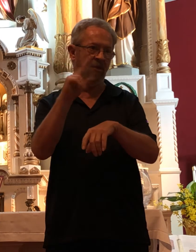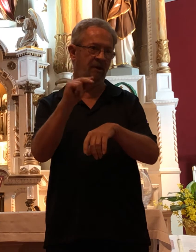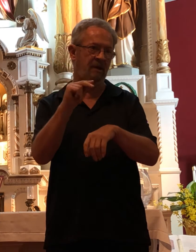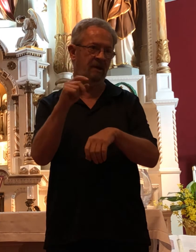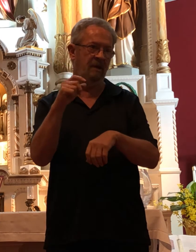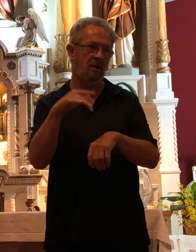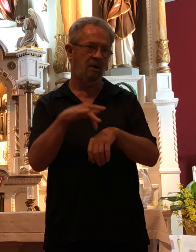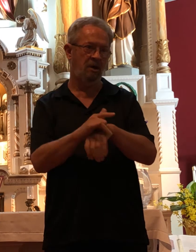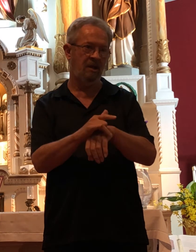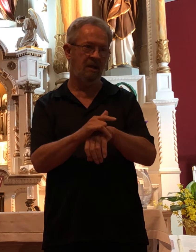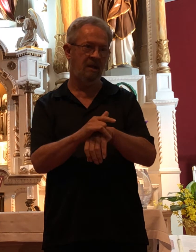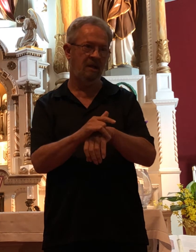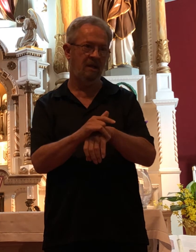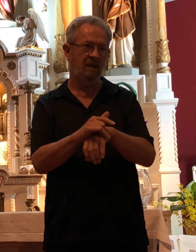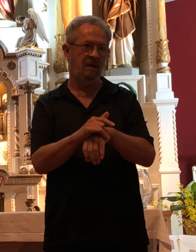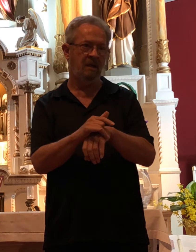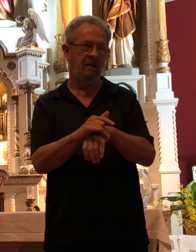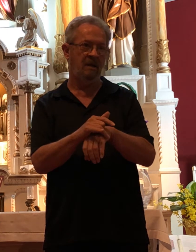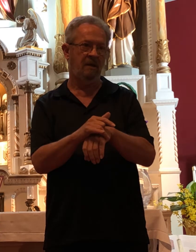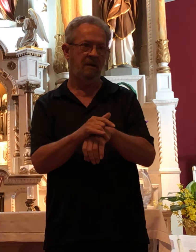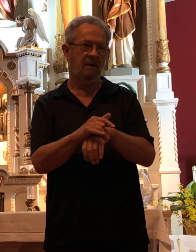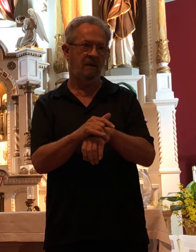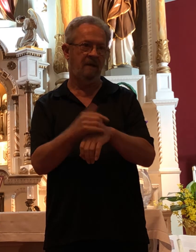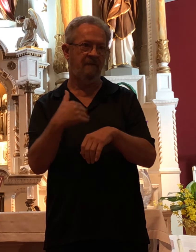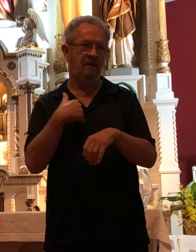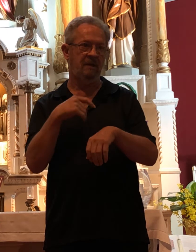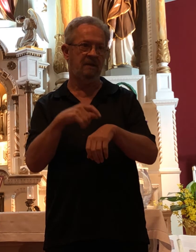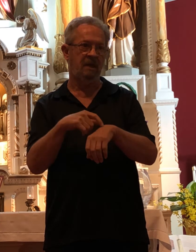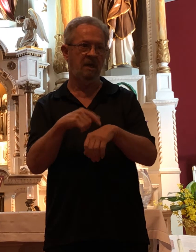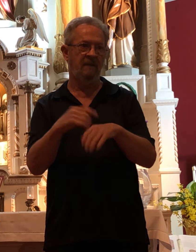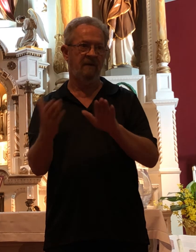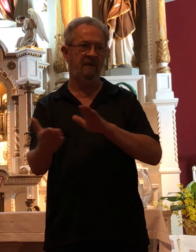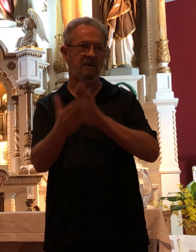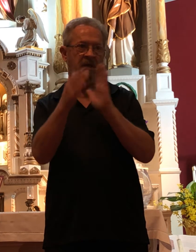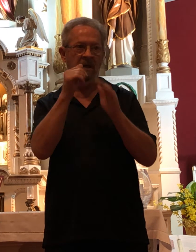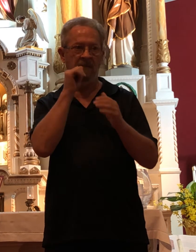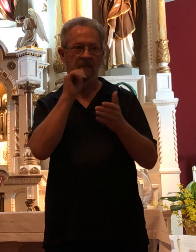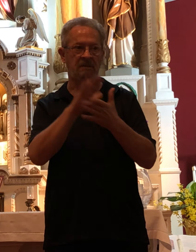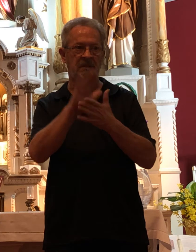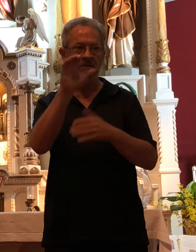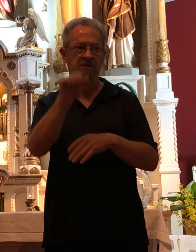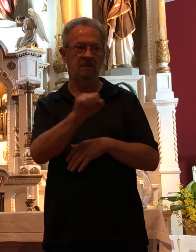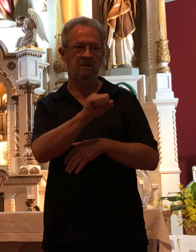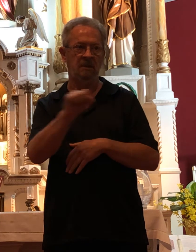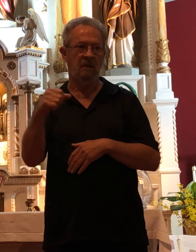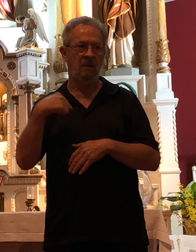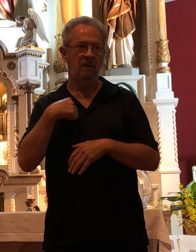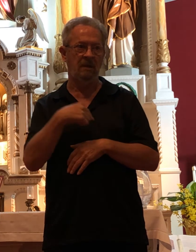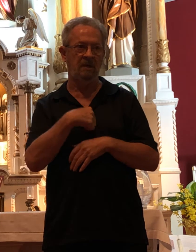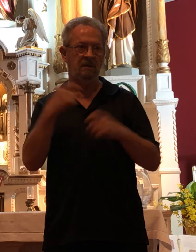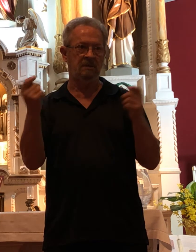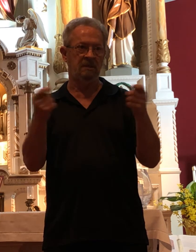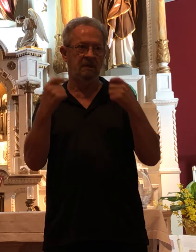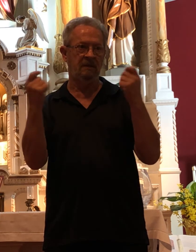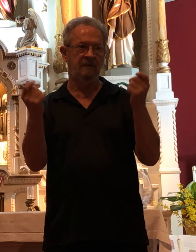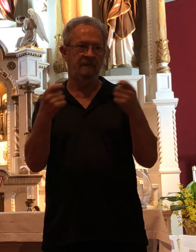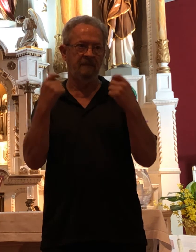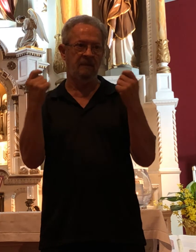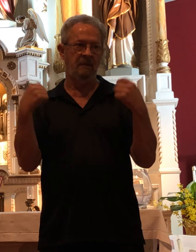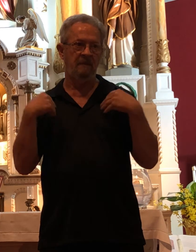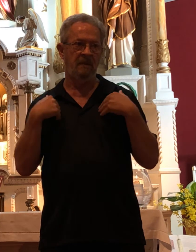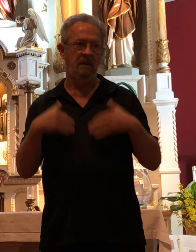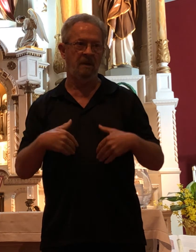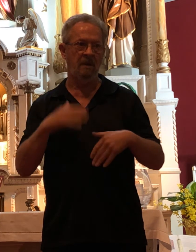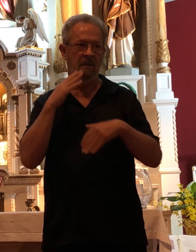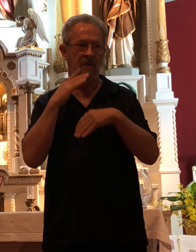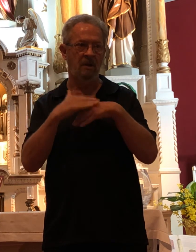some time of prayer in front of the Blessed Sacrament next weekend as we celebrate the solemnity of Morpheus Christ.